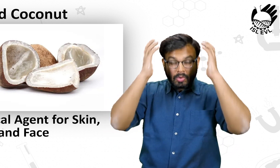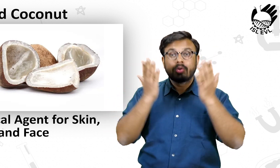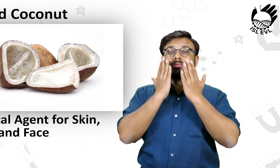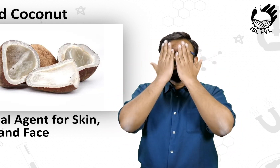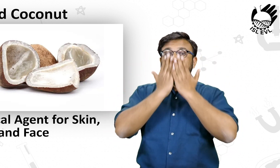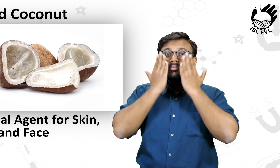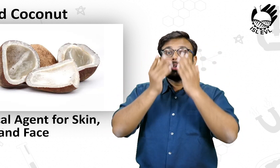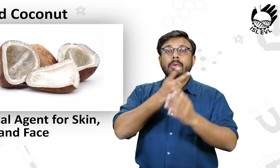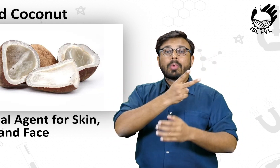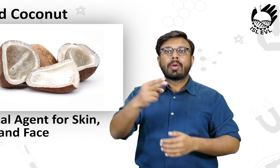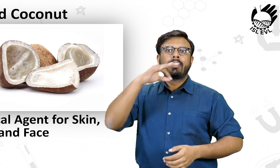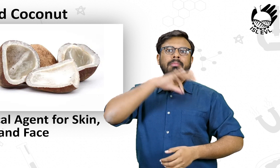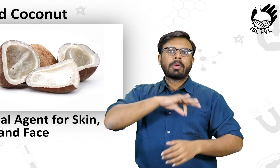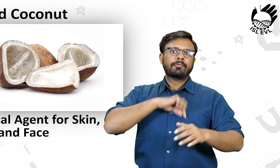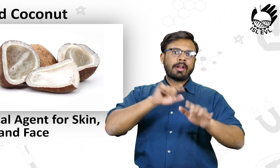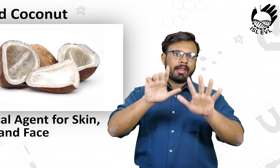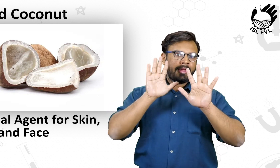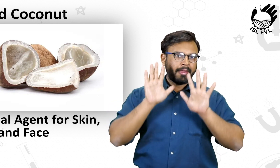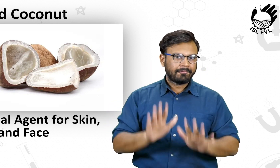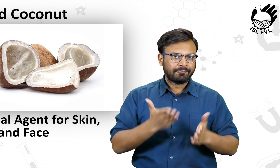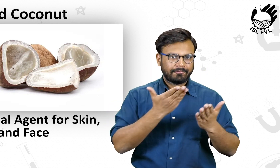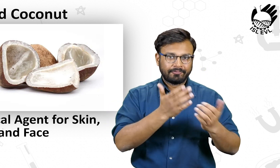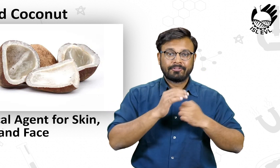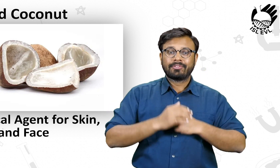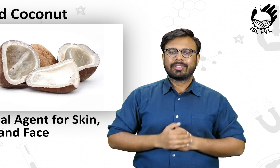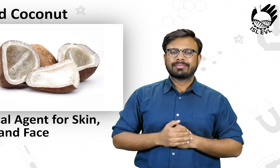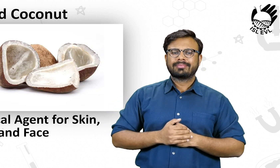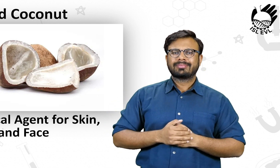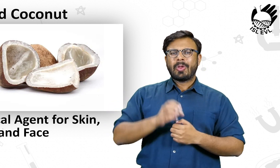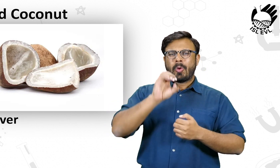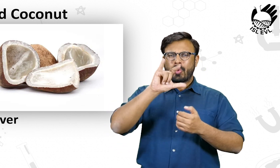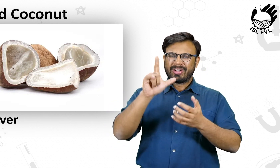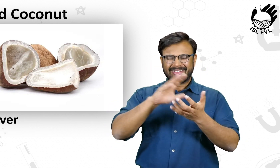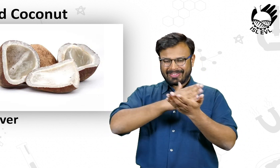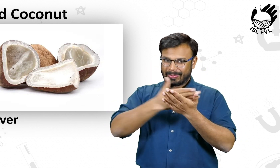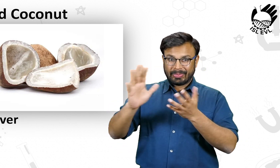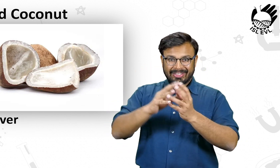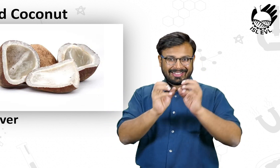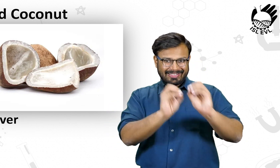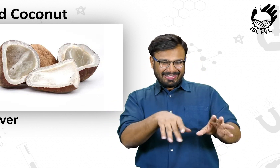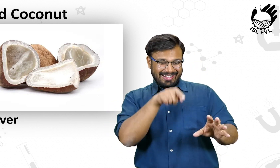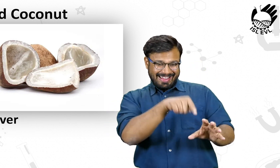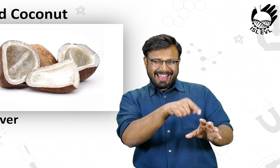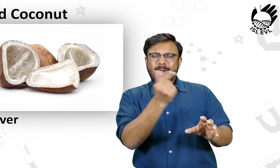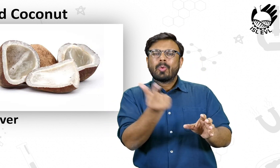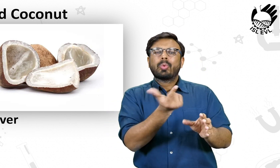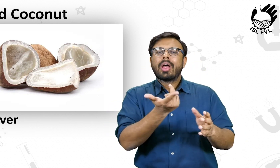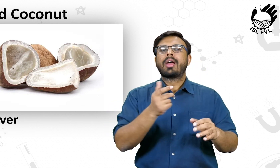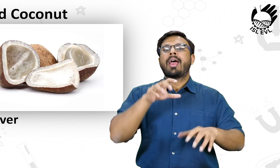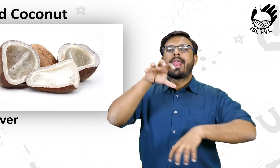The leftover of the extracted oil is used as animal feed.